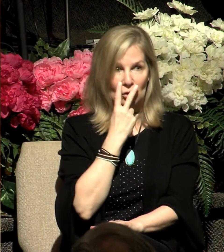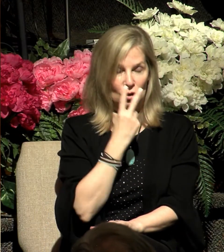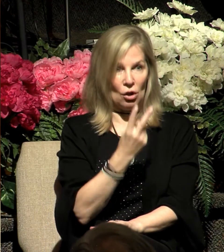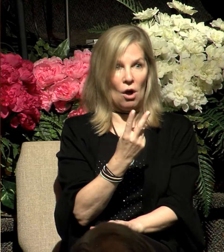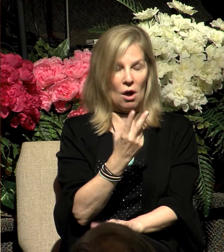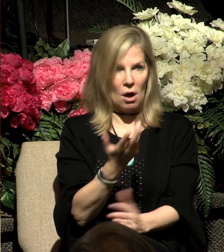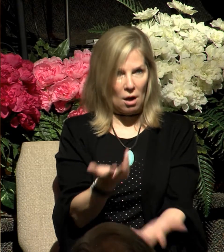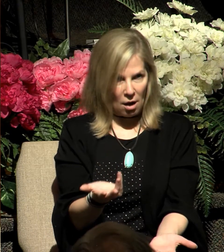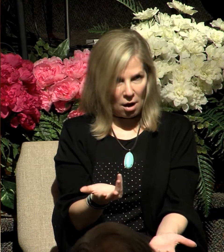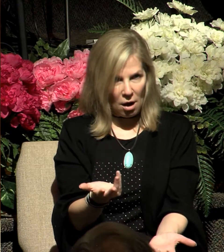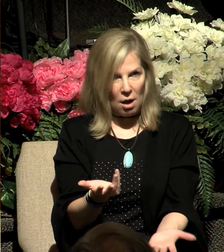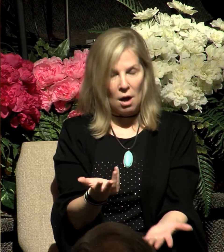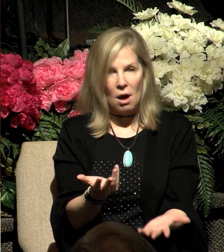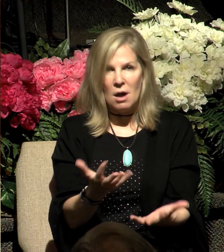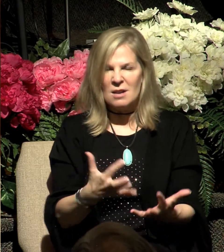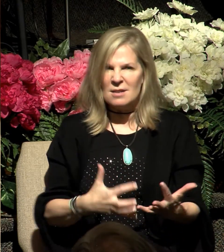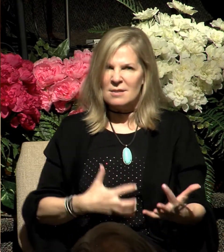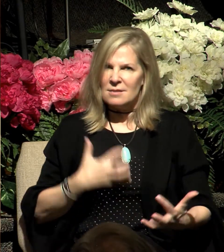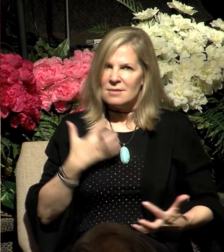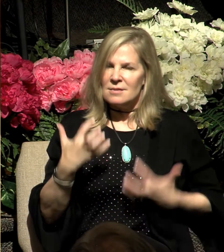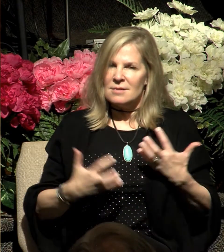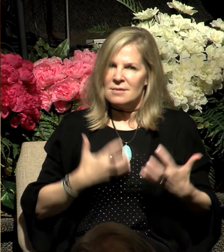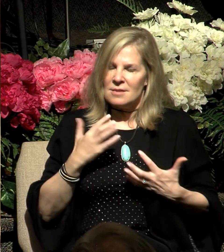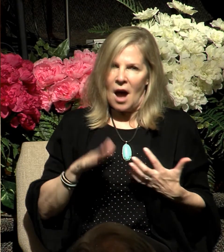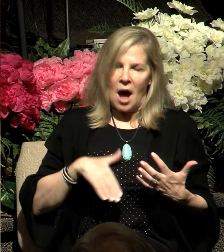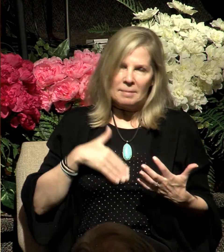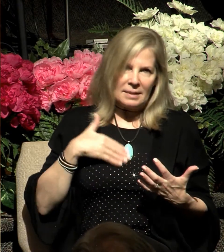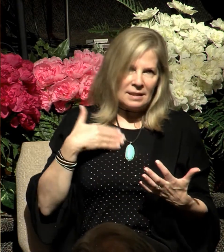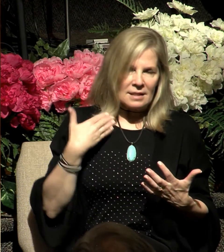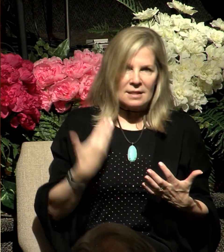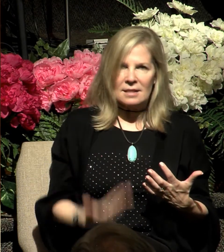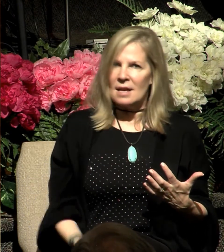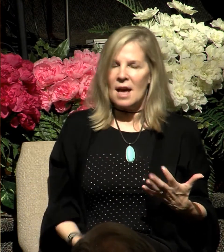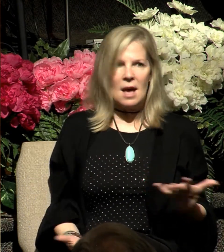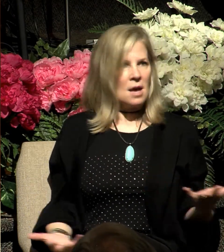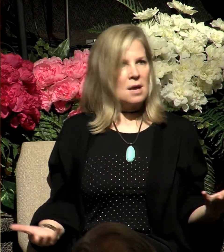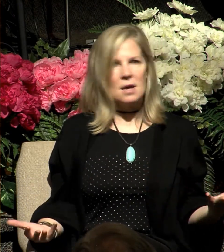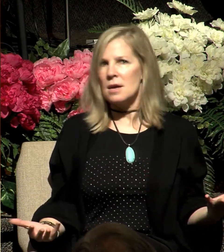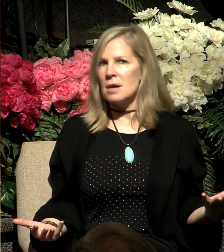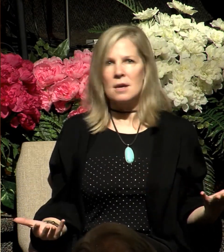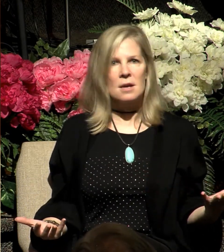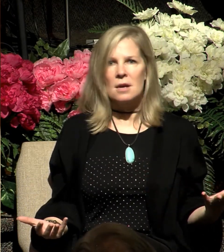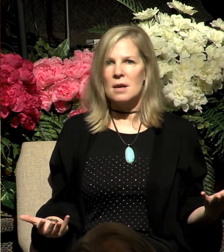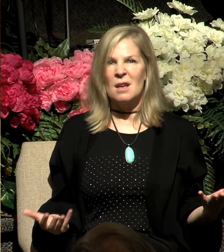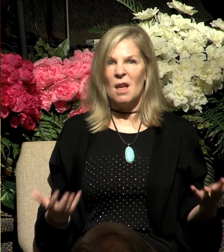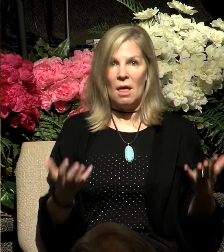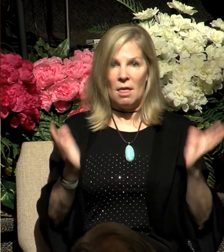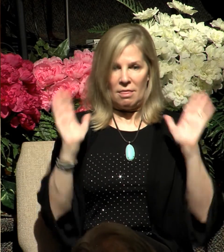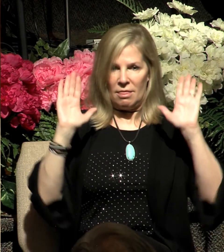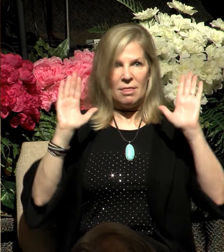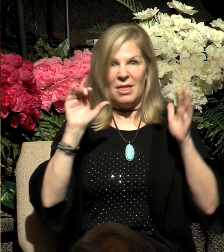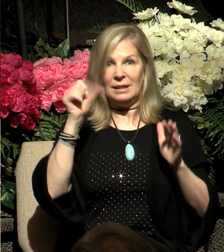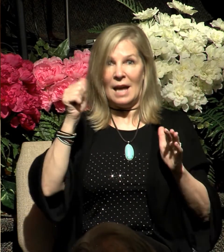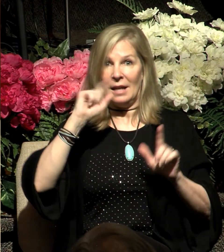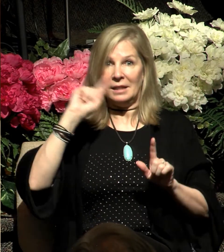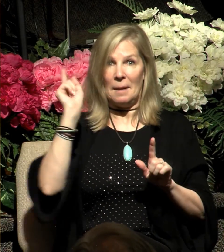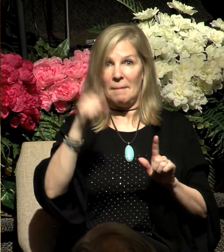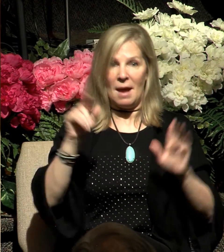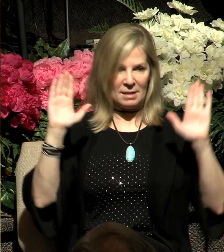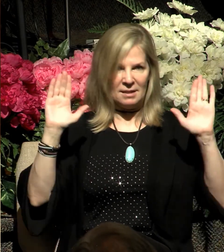Obviously, he was angry, very upset. We're told that he threw down the tablets of the Ten Commandments, broke them. Then